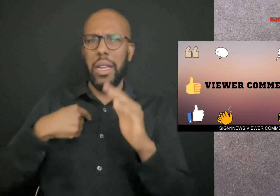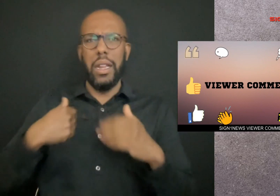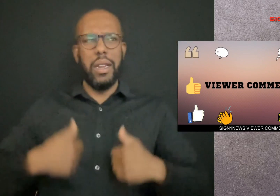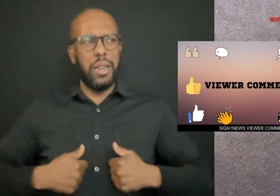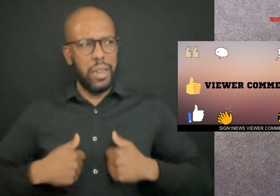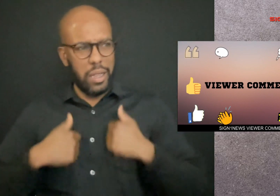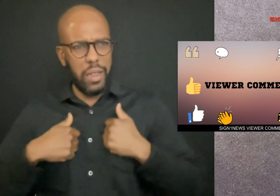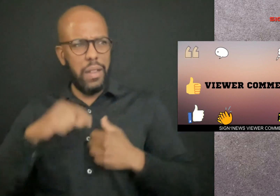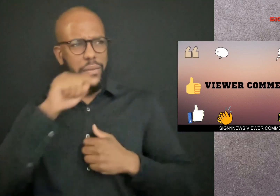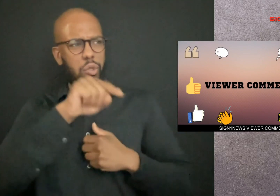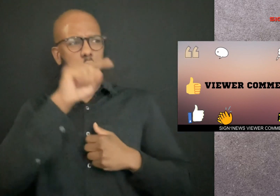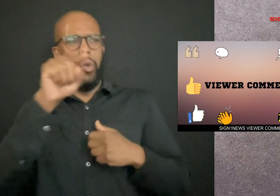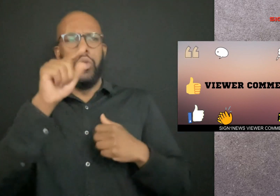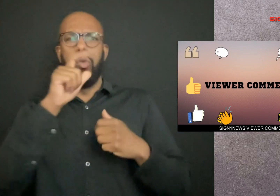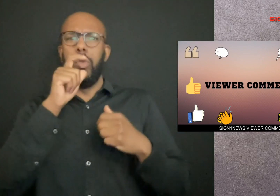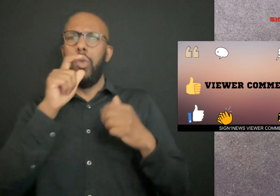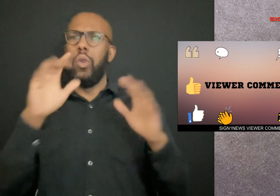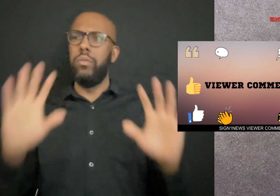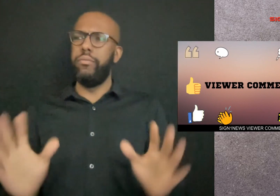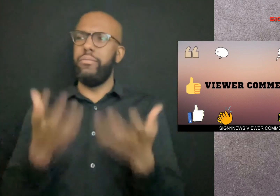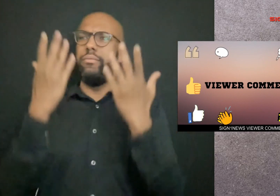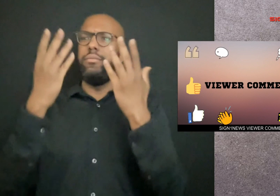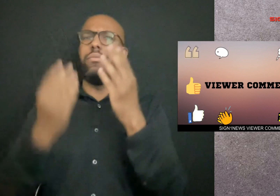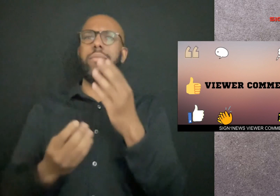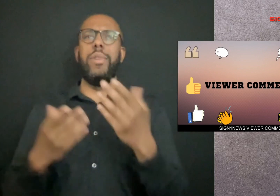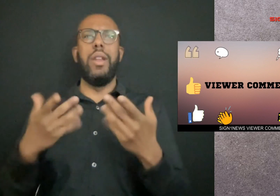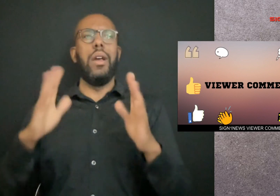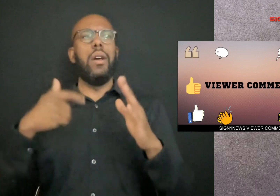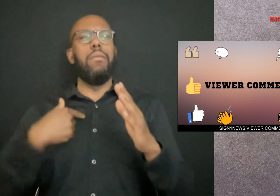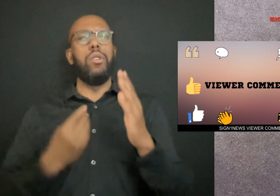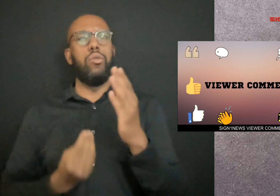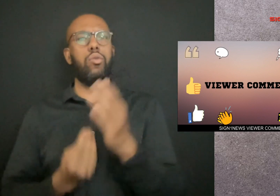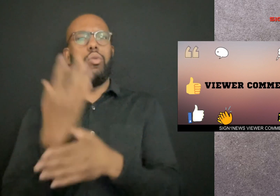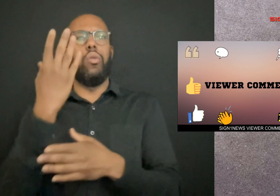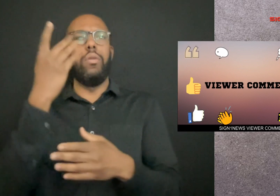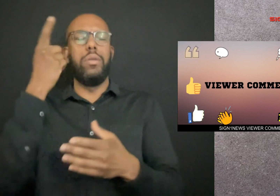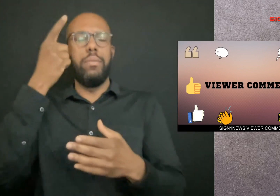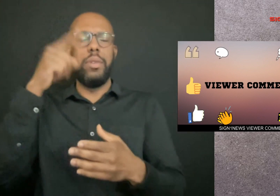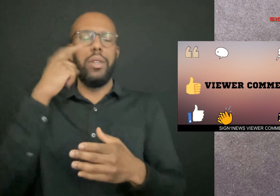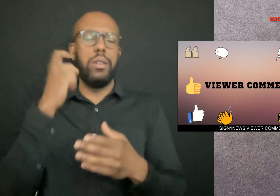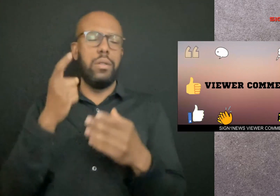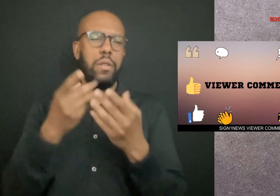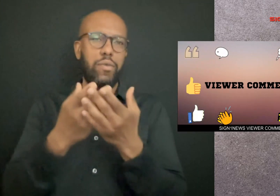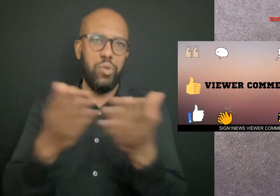life was there to encourage me and to help me grow. So, thank you to all of you.